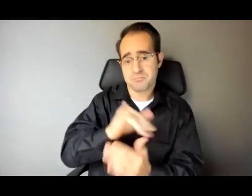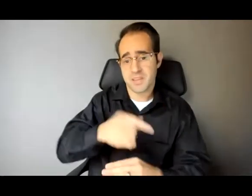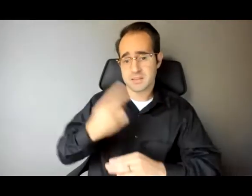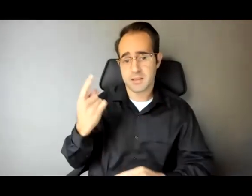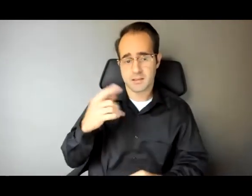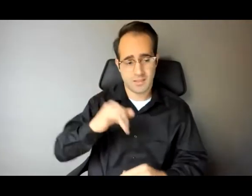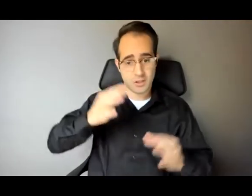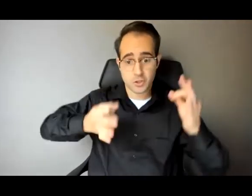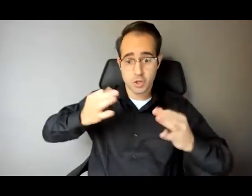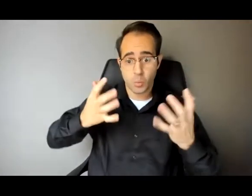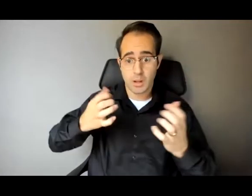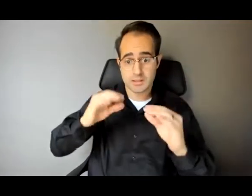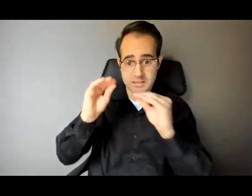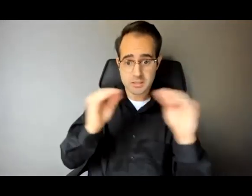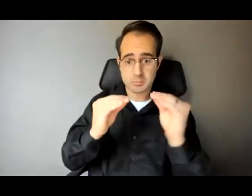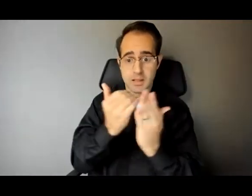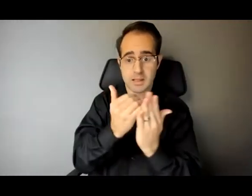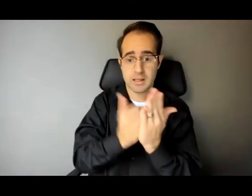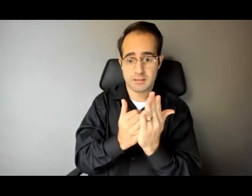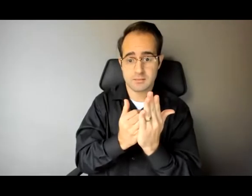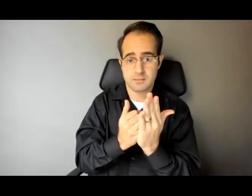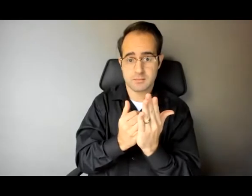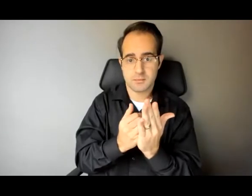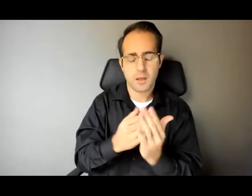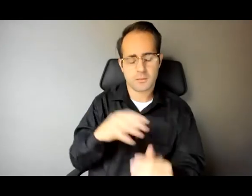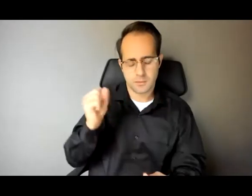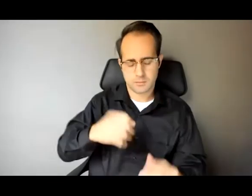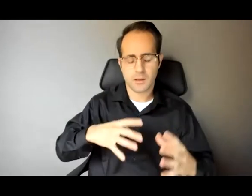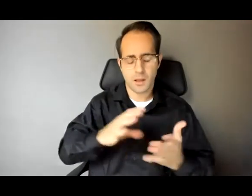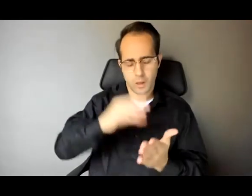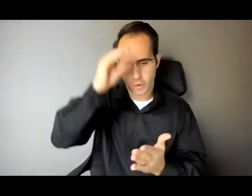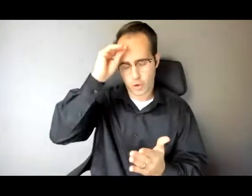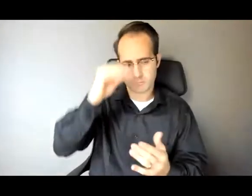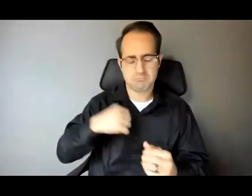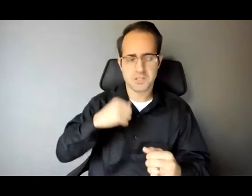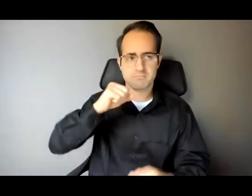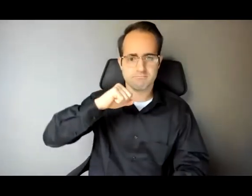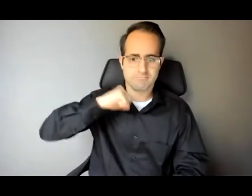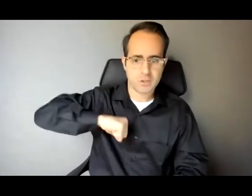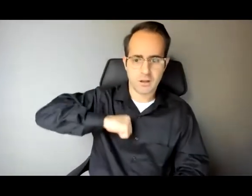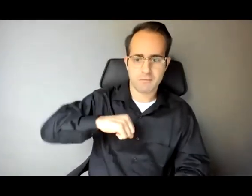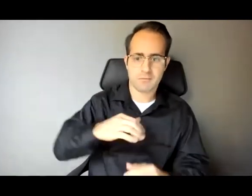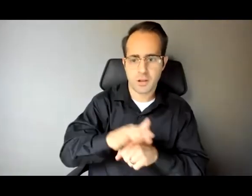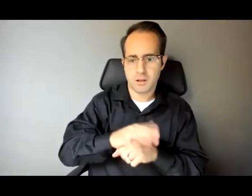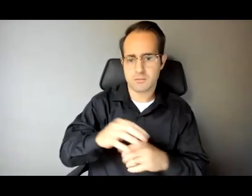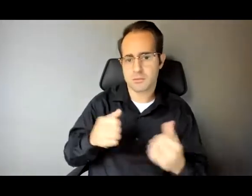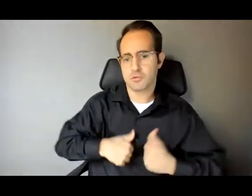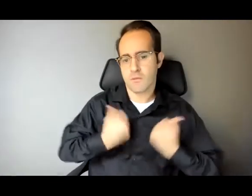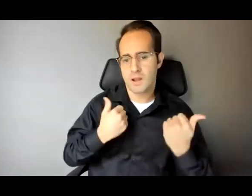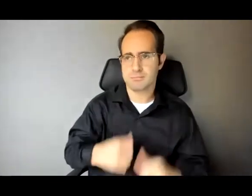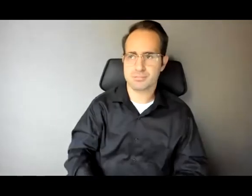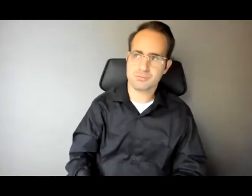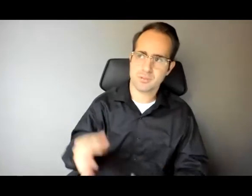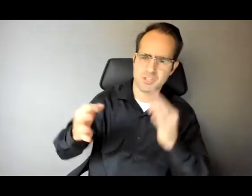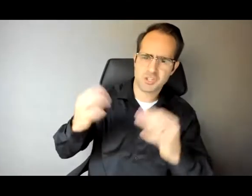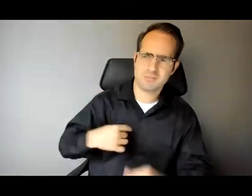did that I was tough enough to survive Rikers. Fuck him. When I got to court later that day, my public defender